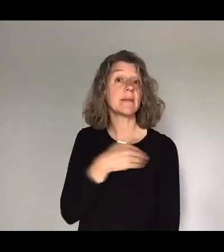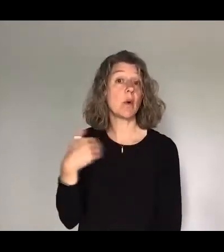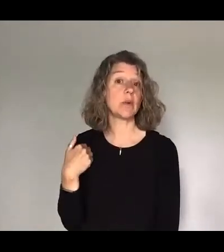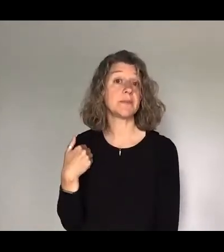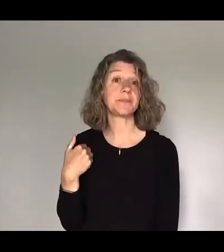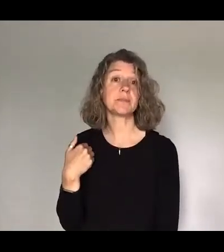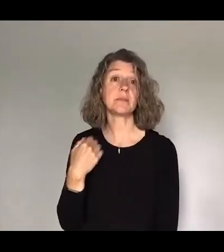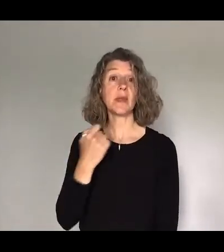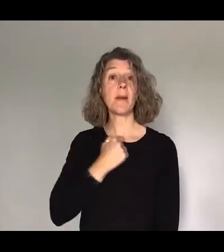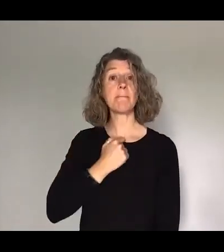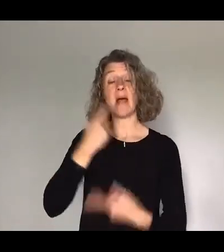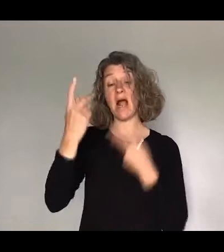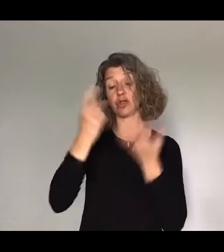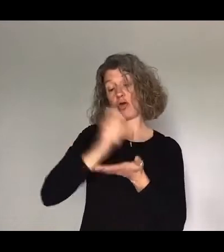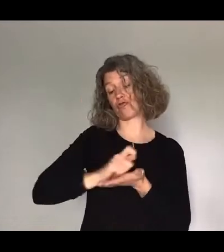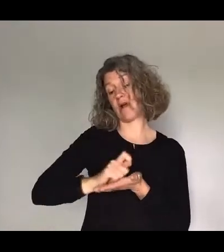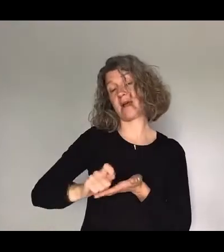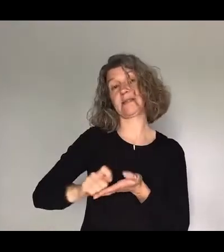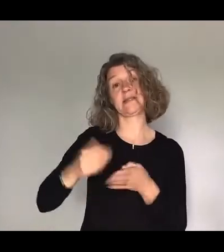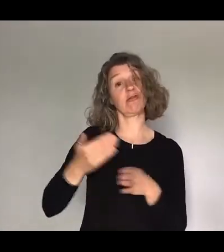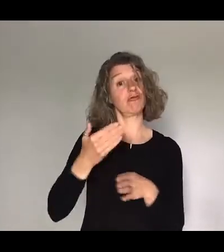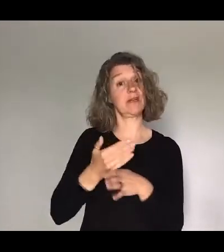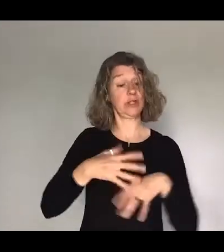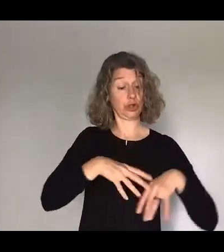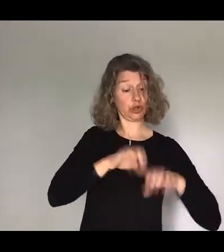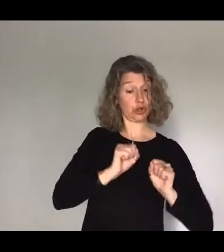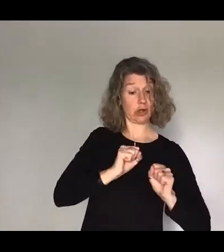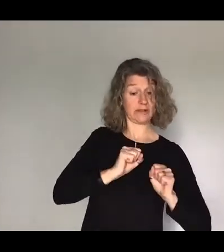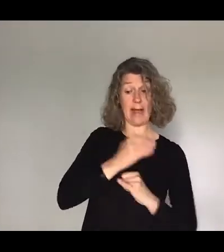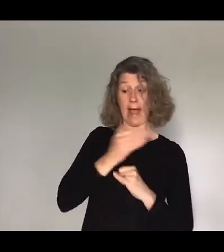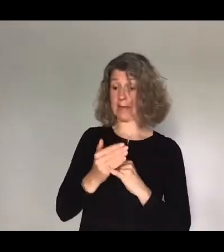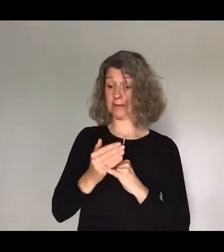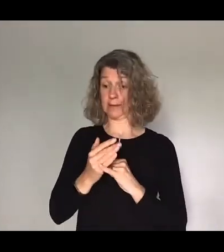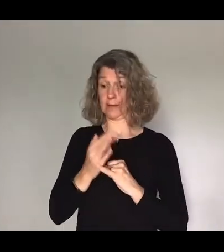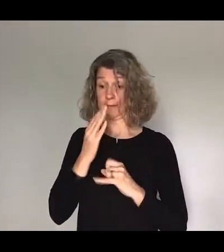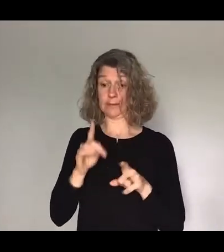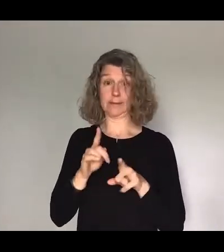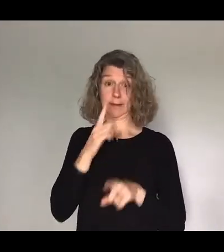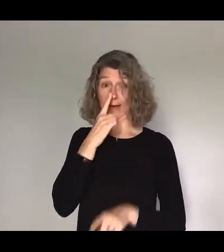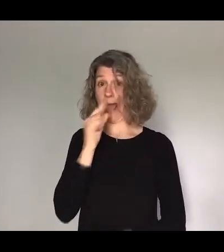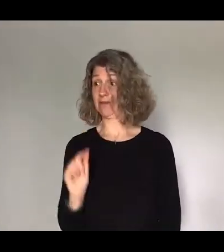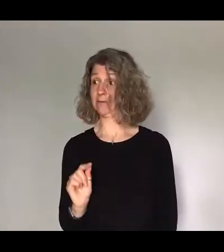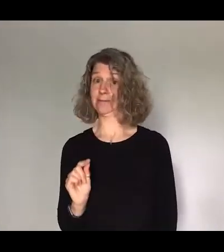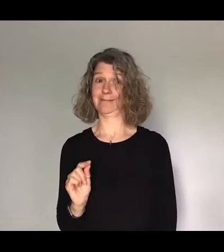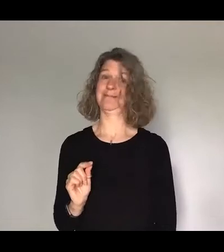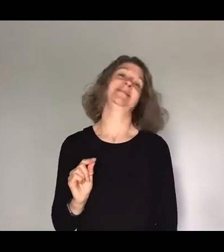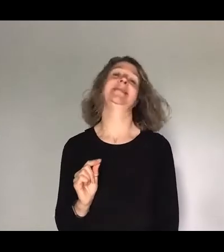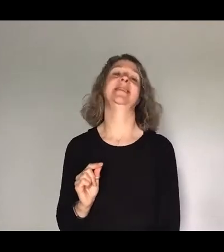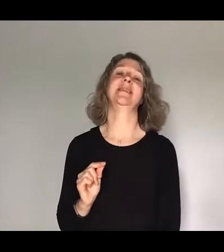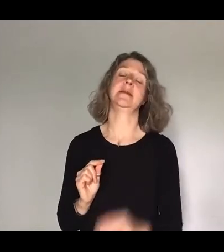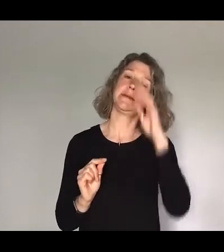career started and ended quite abruptly when I was 11 years old I had put off tidying my bedroom all